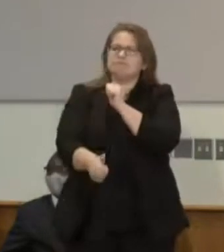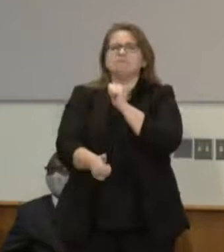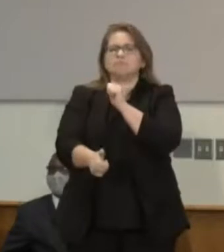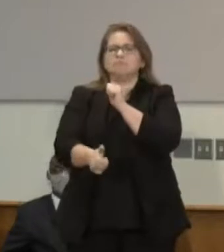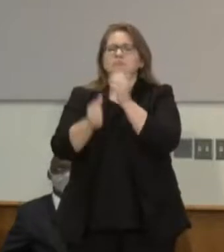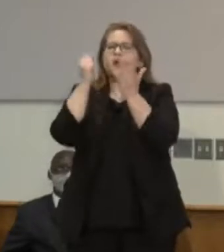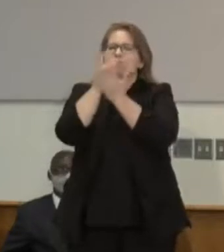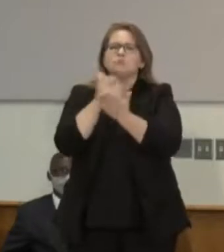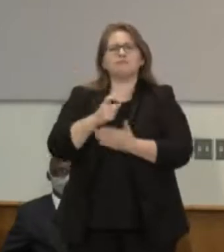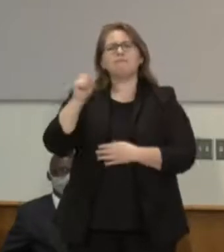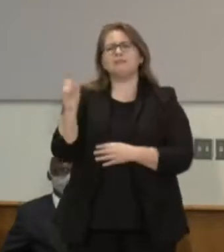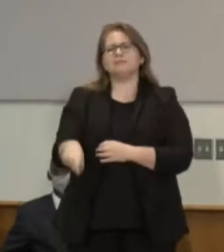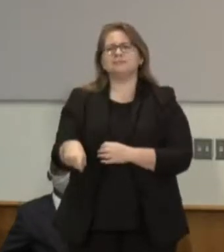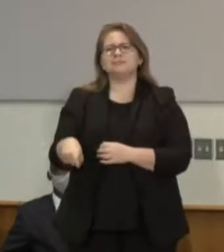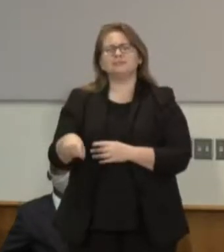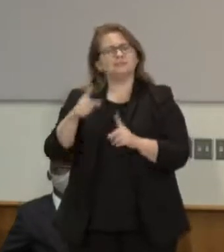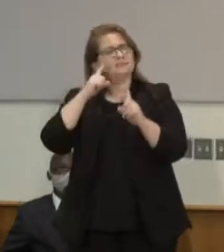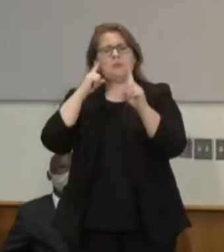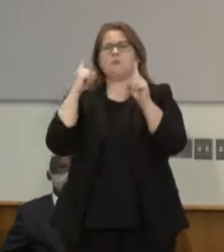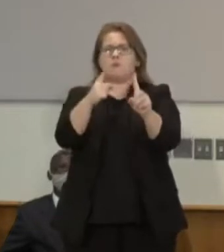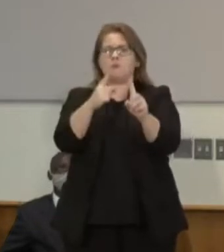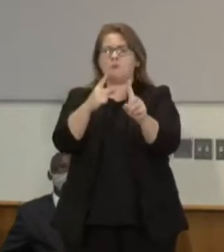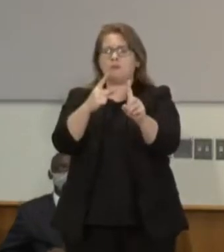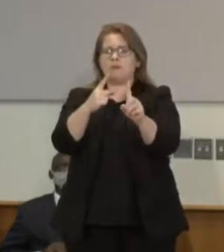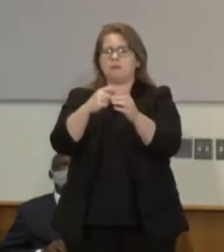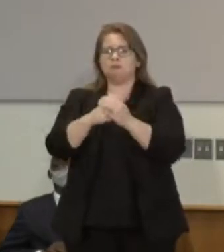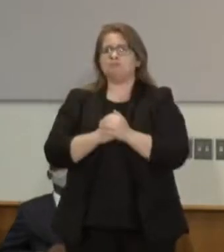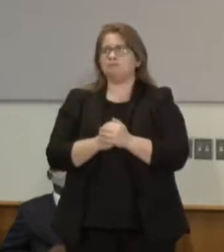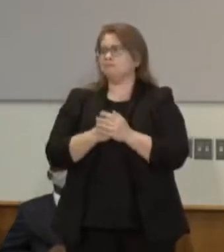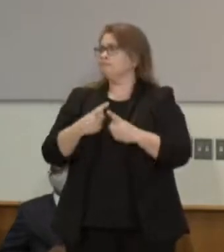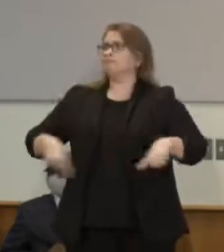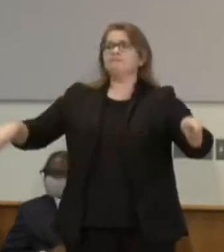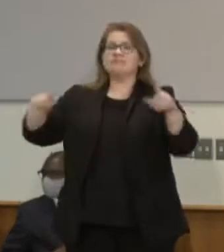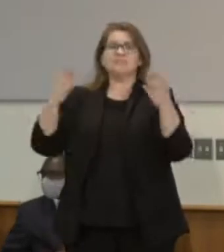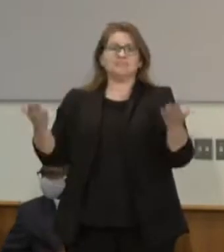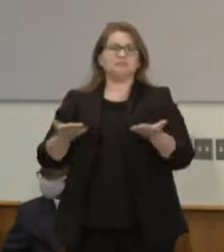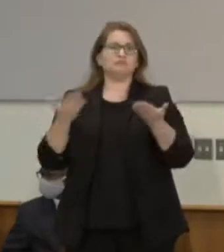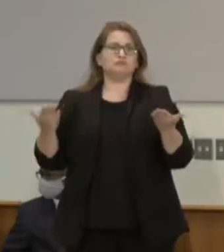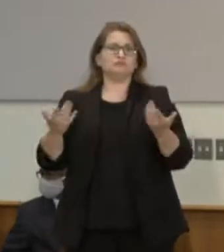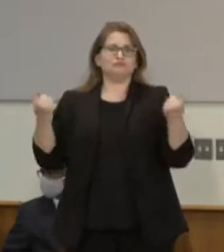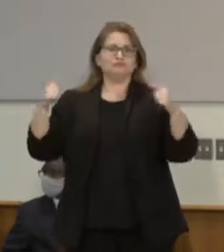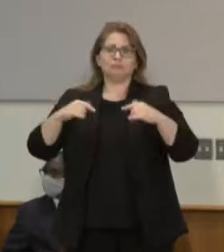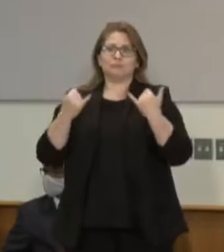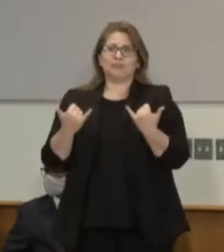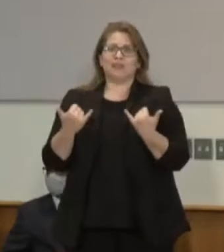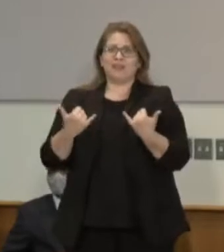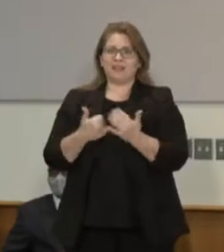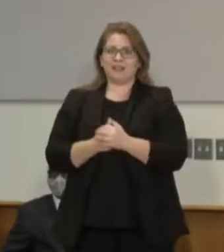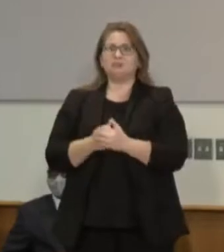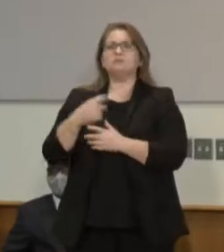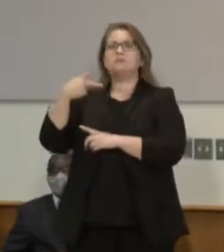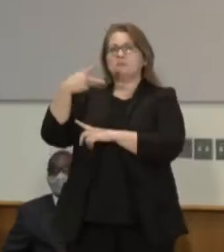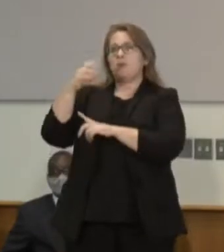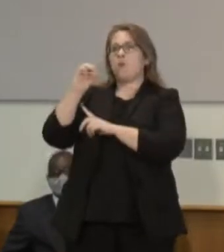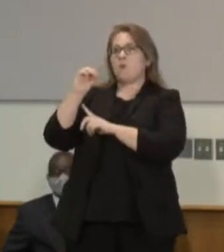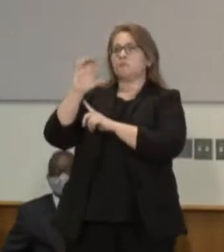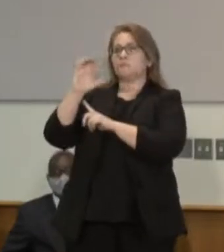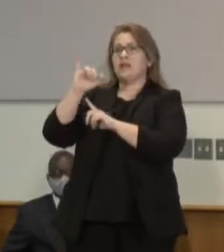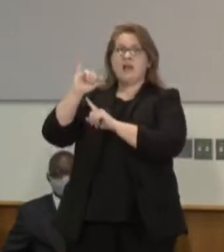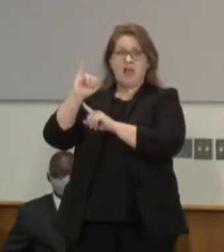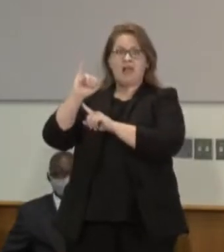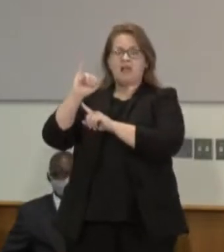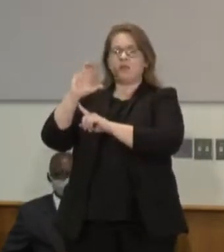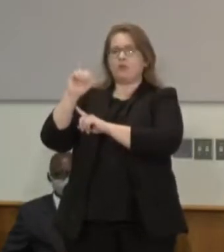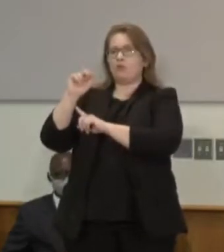And it's the group of people here from the Posse Caucus. These reforms have been needed for a long time. These reforms